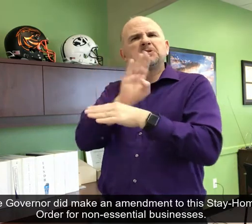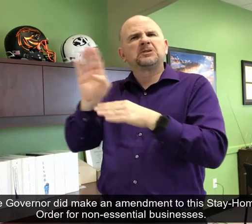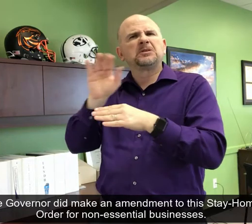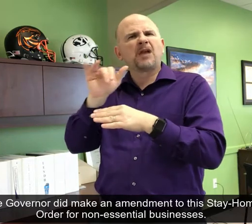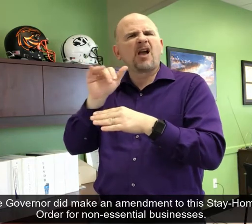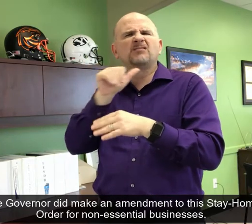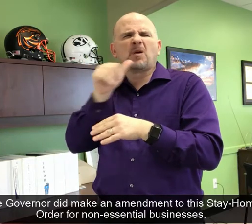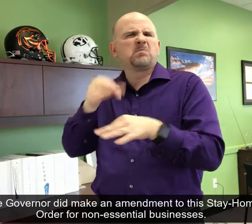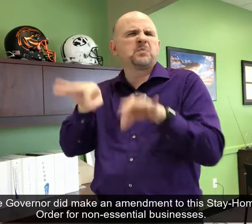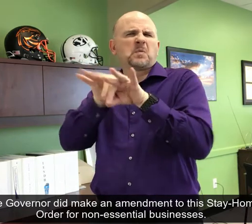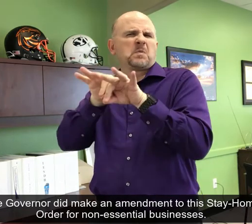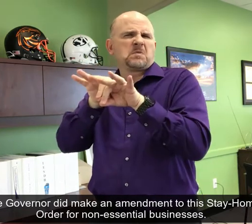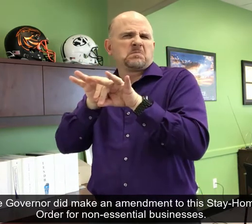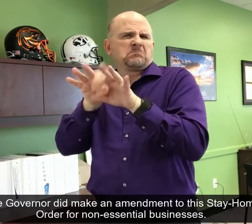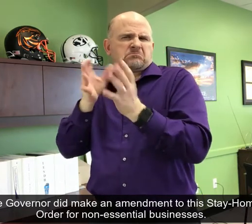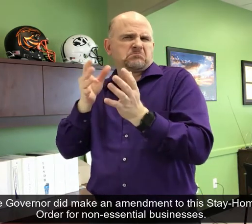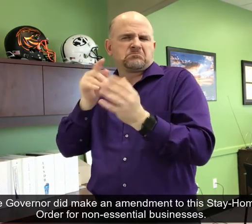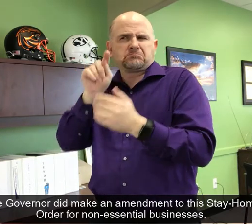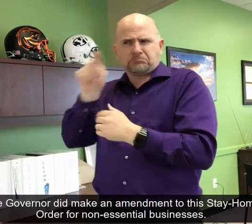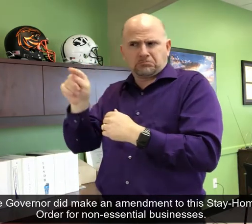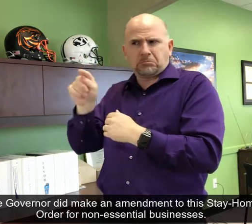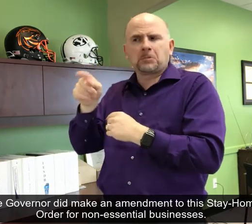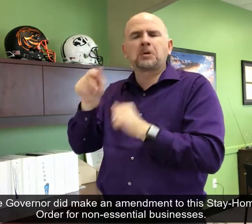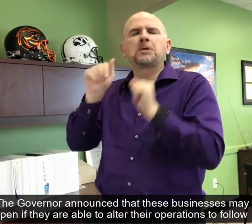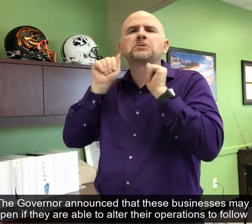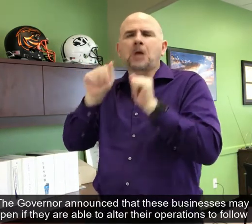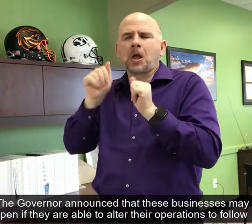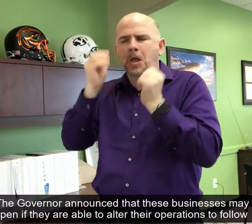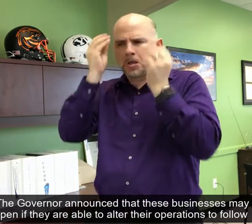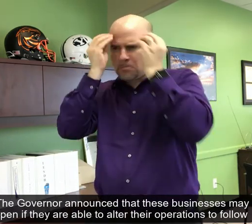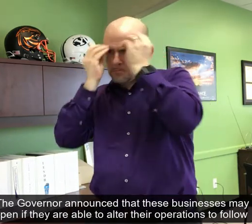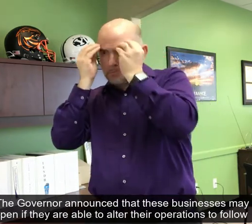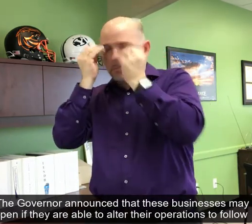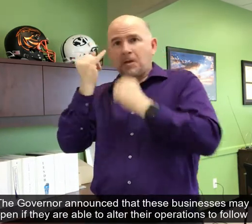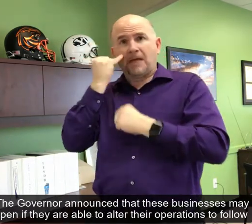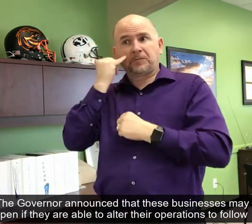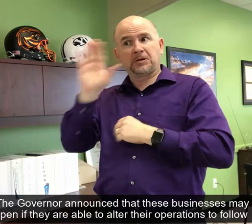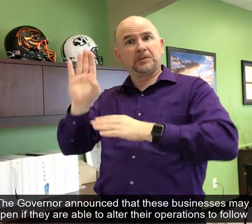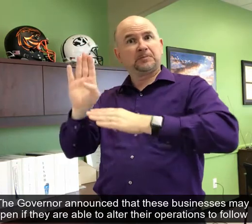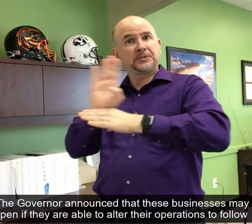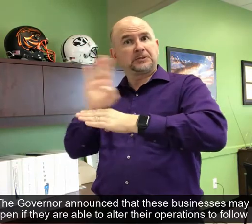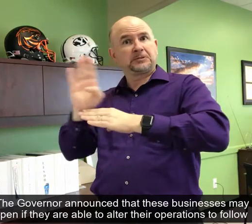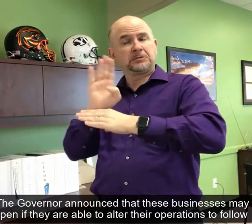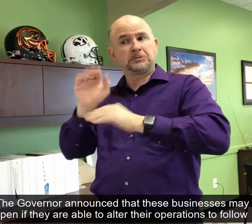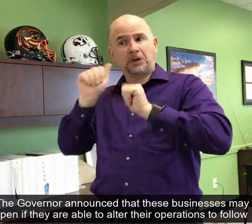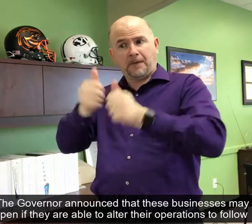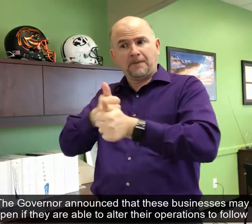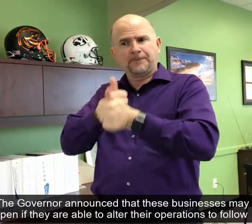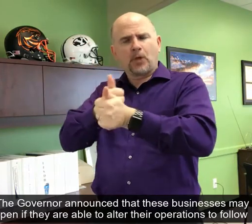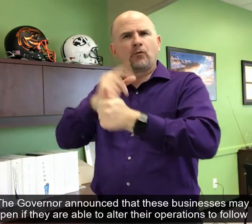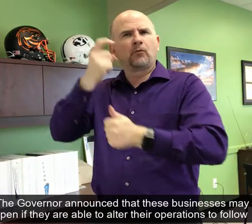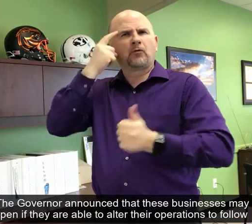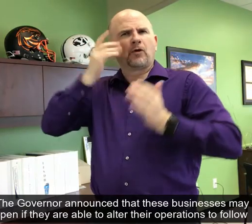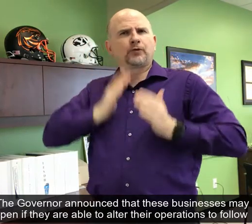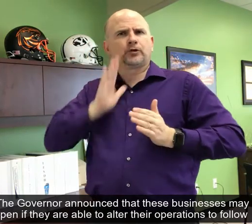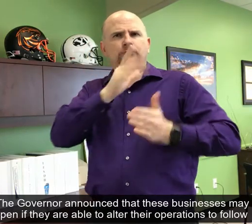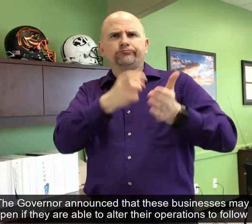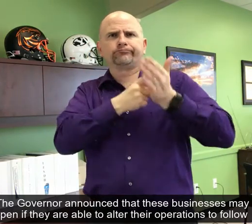order for non-essential businesses. The governor announced that these businesses may open if they are able to alter their